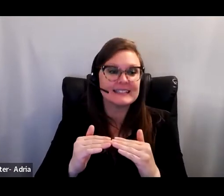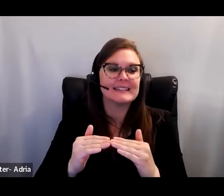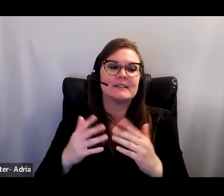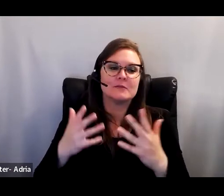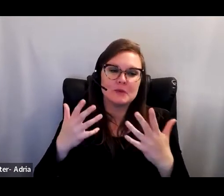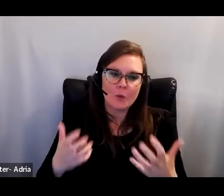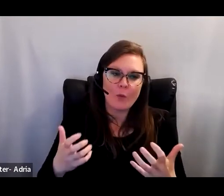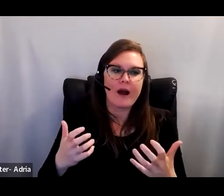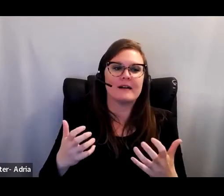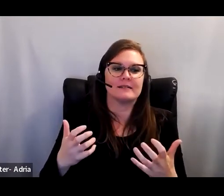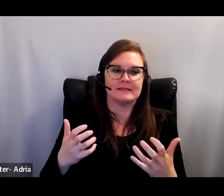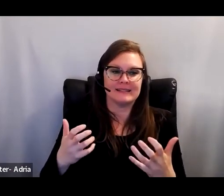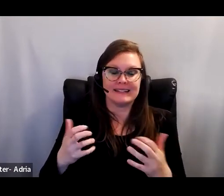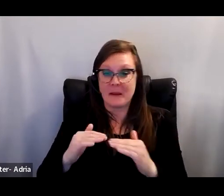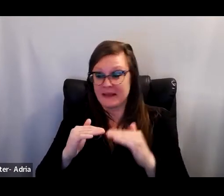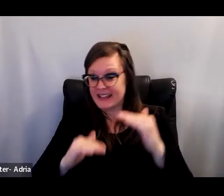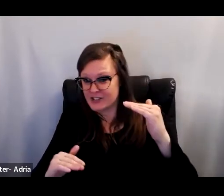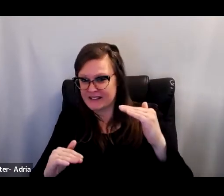a time.